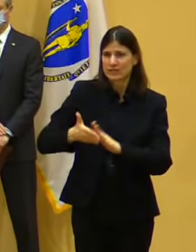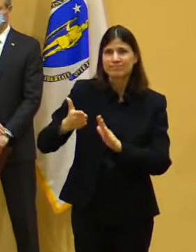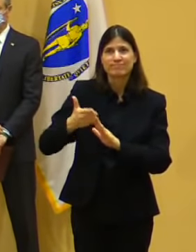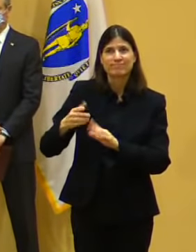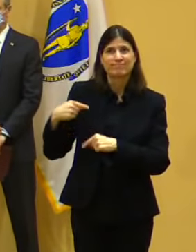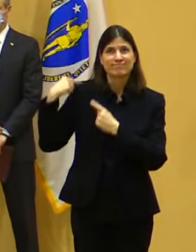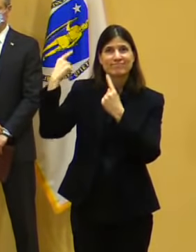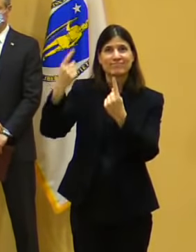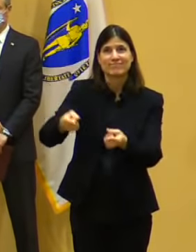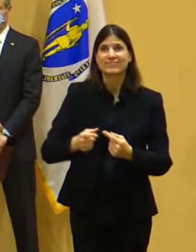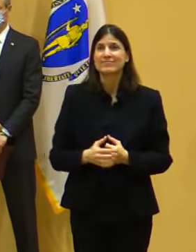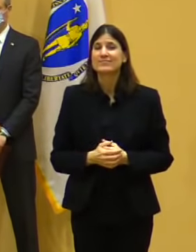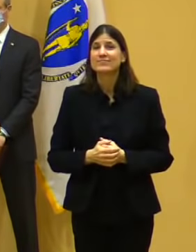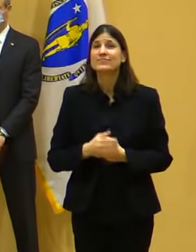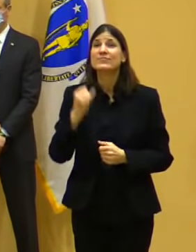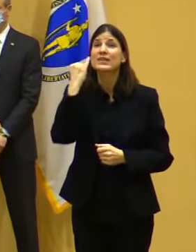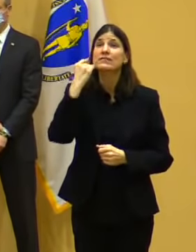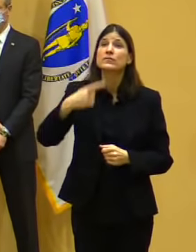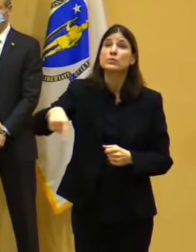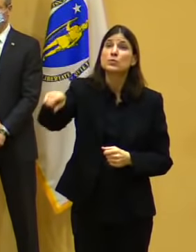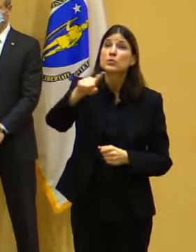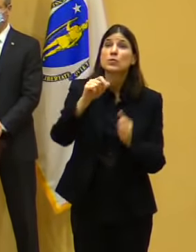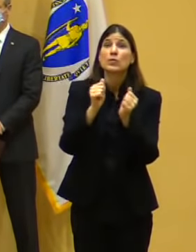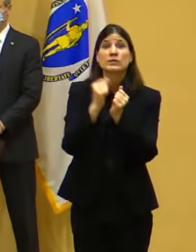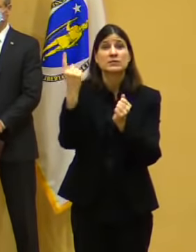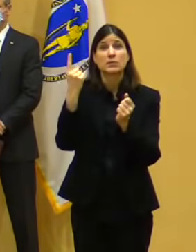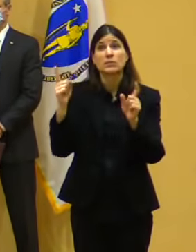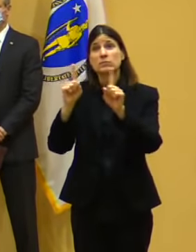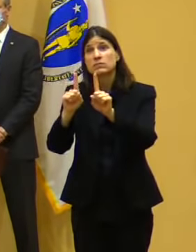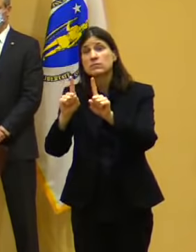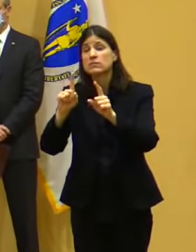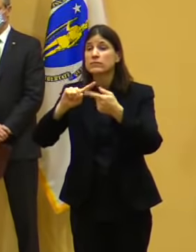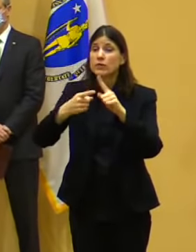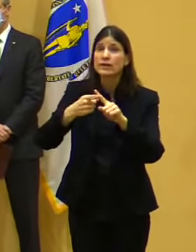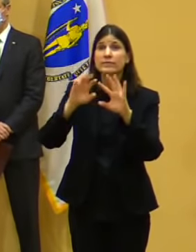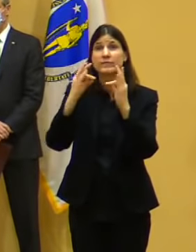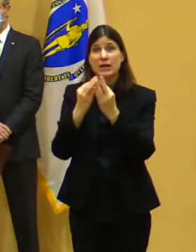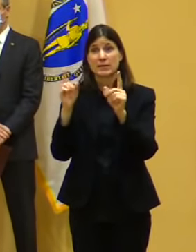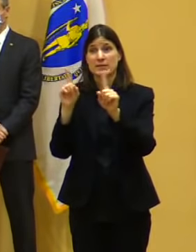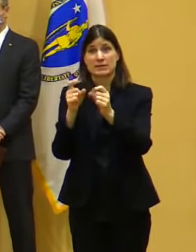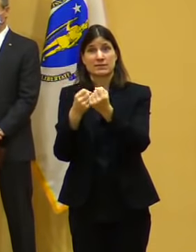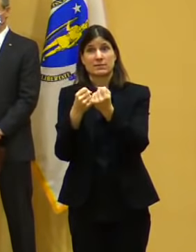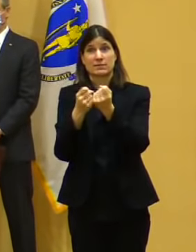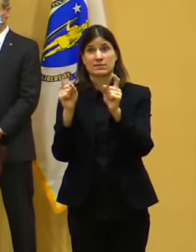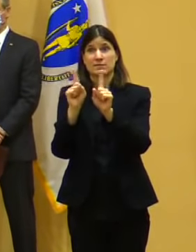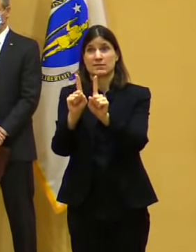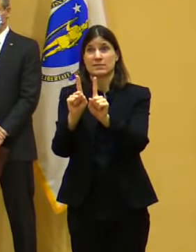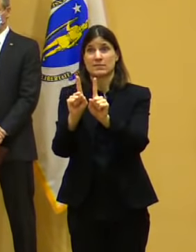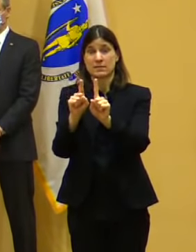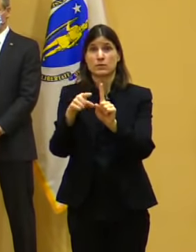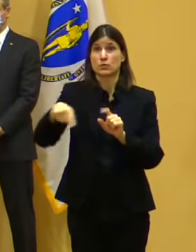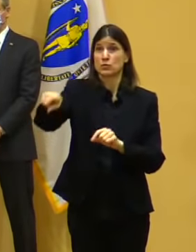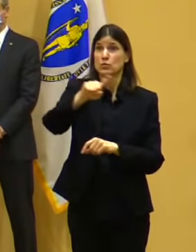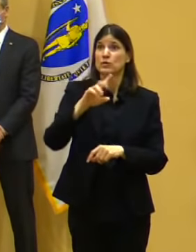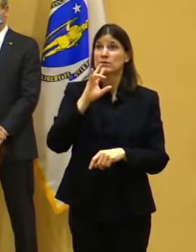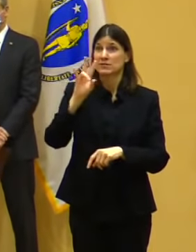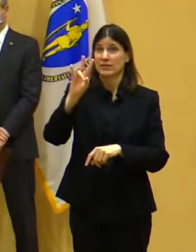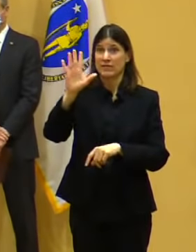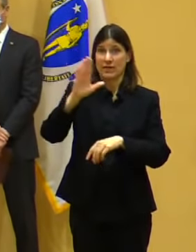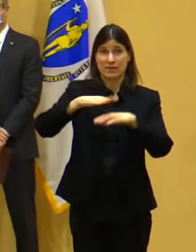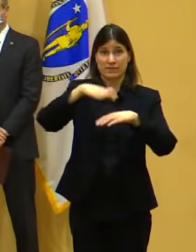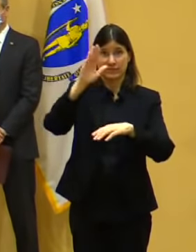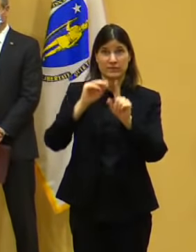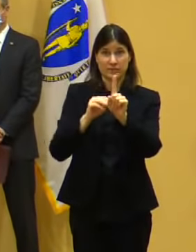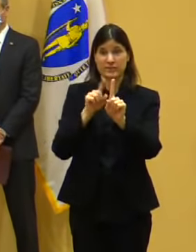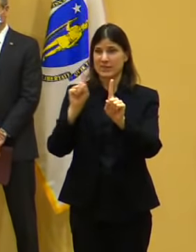companion, a caregiver, a family member, with someone who's 75 or older, be vaccinated in tandem will bring